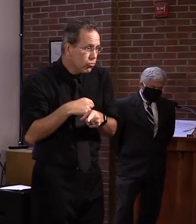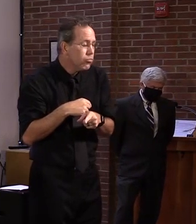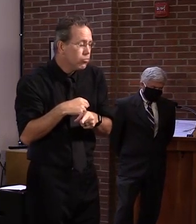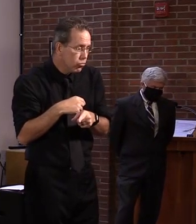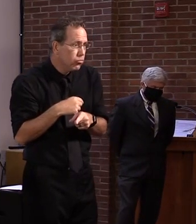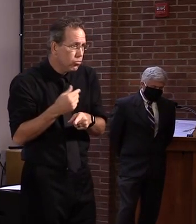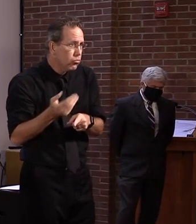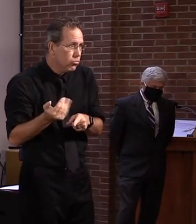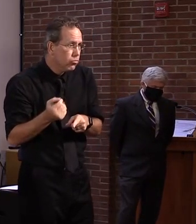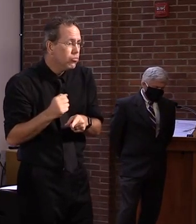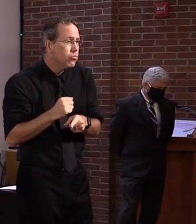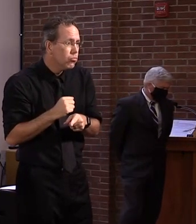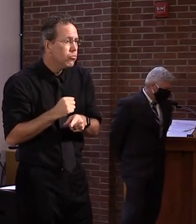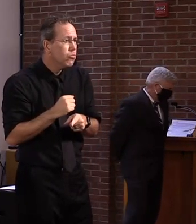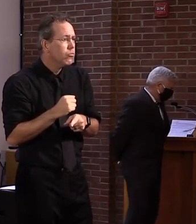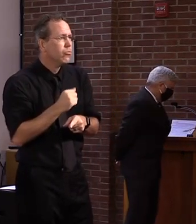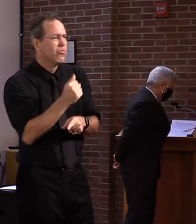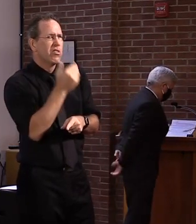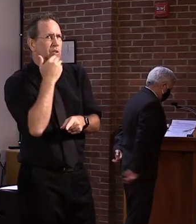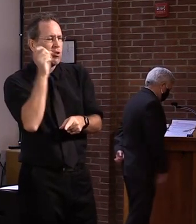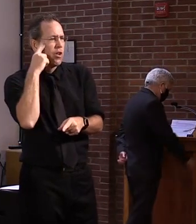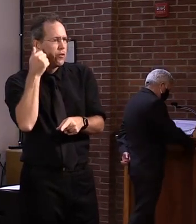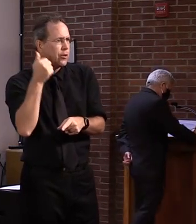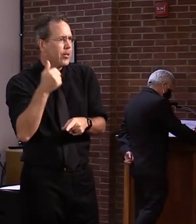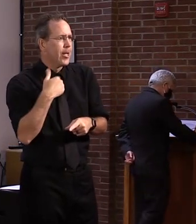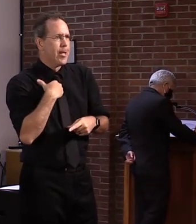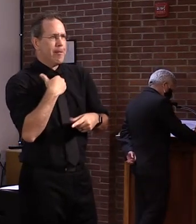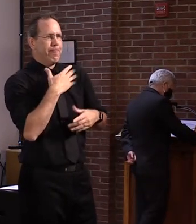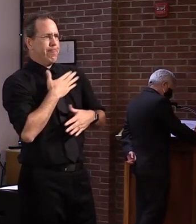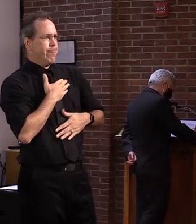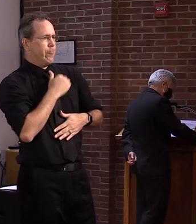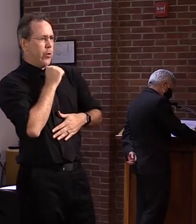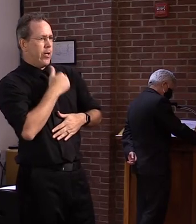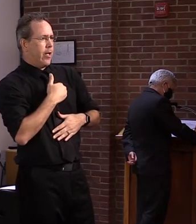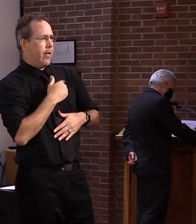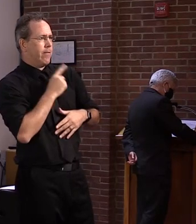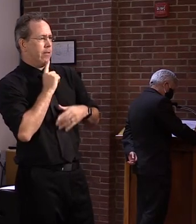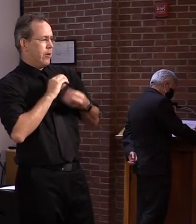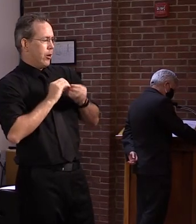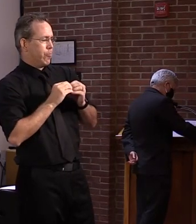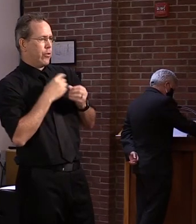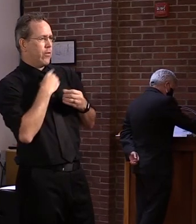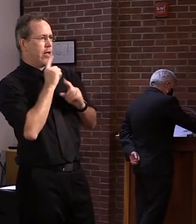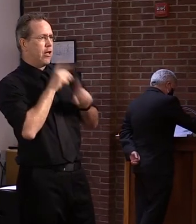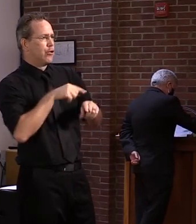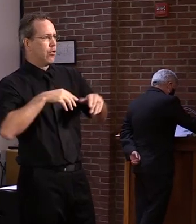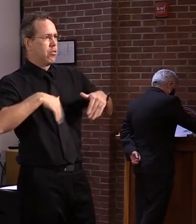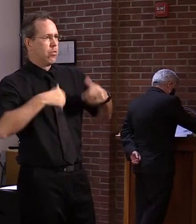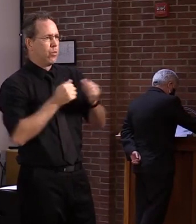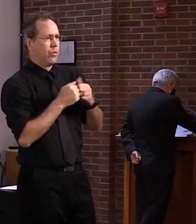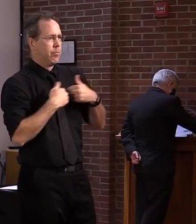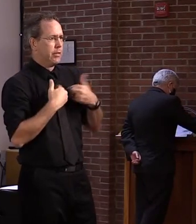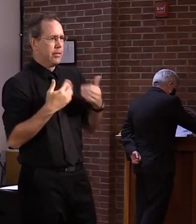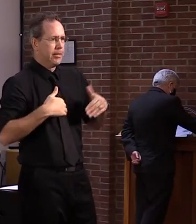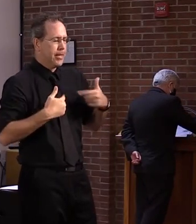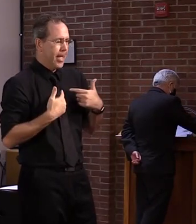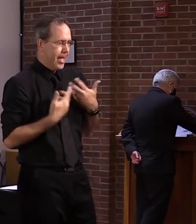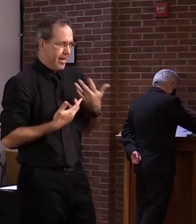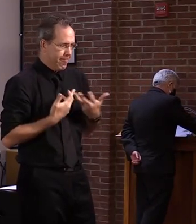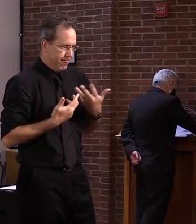Thank you, Governor. I don't have them necessarily right at my fingertips. The number does fluctuate. The